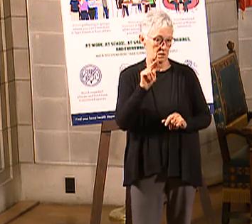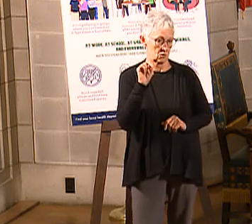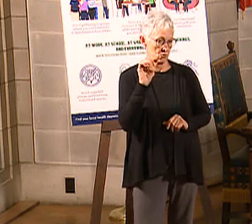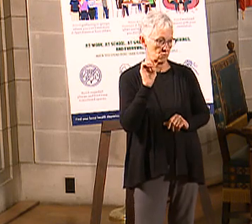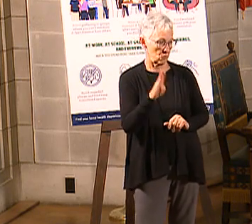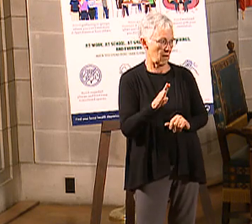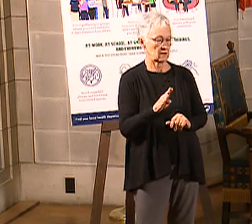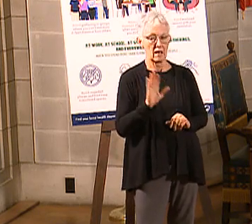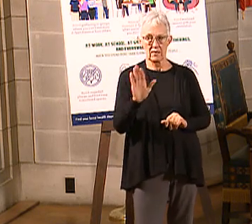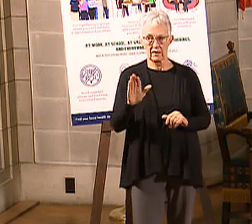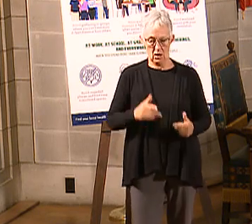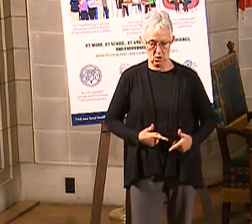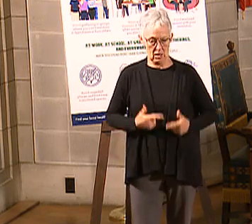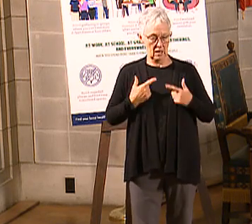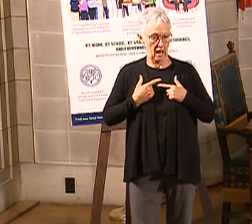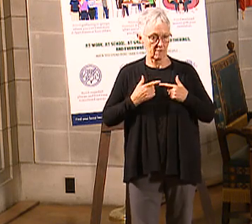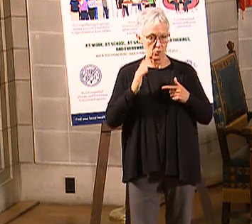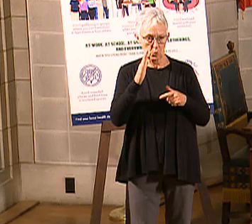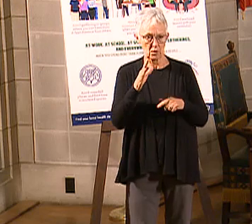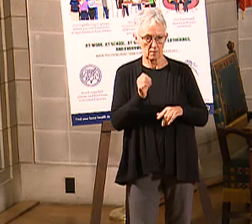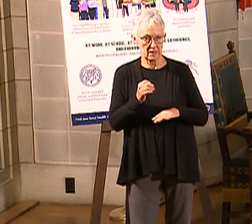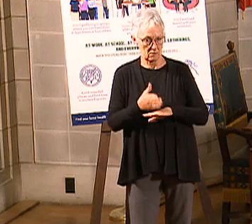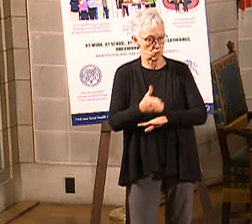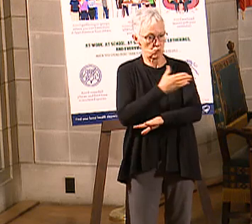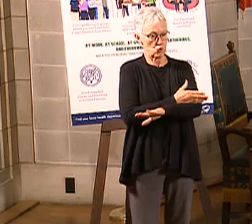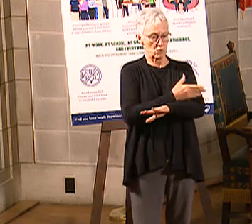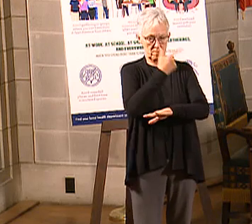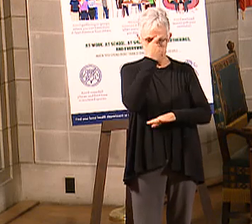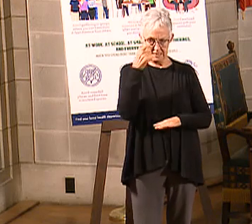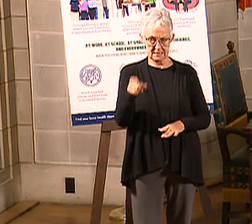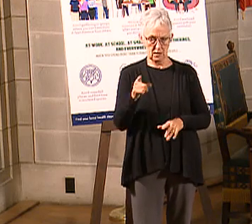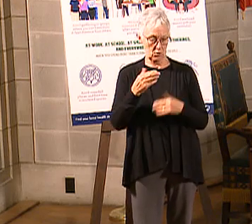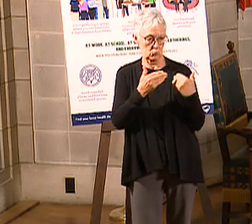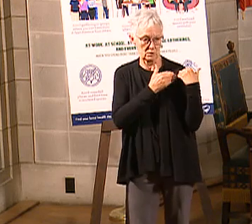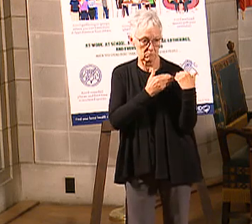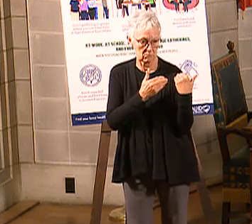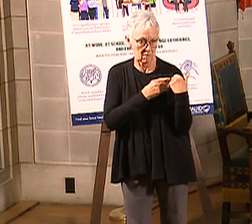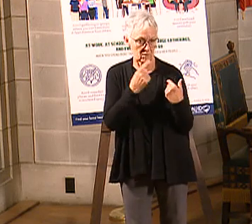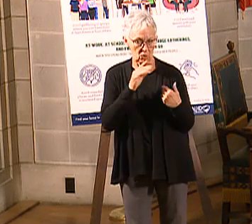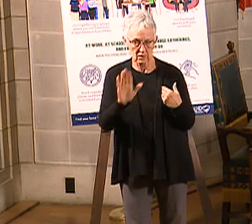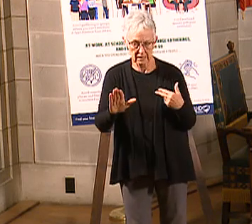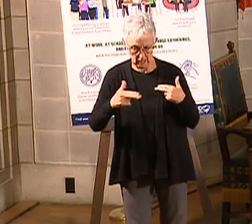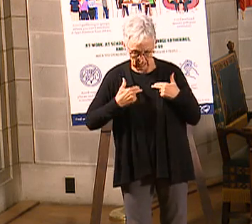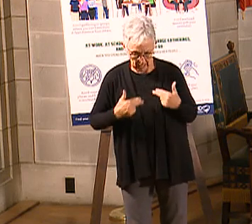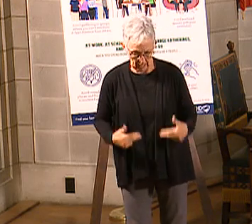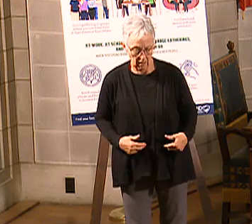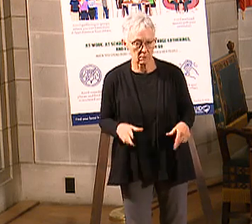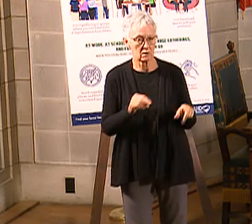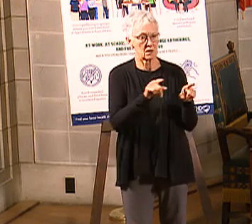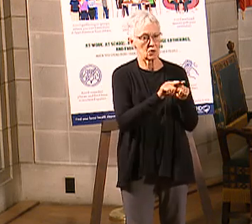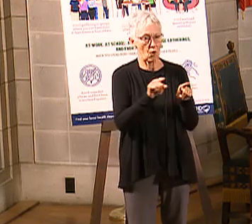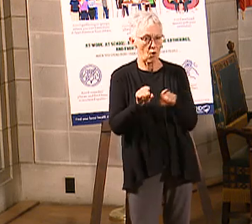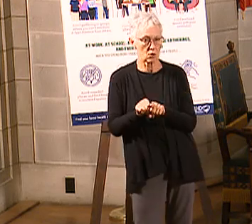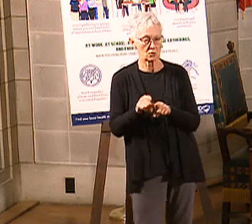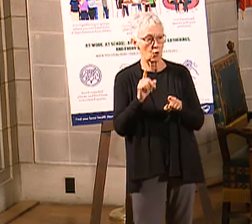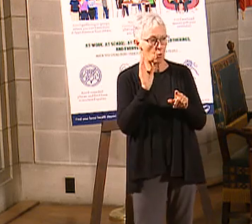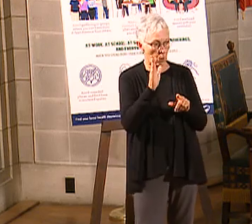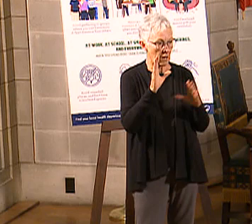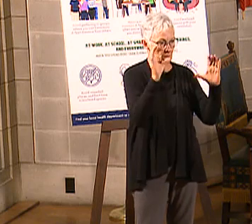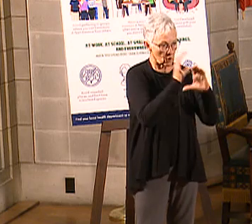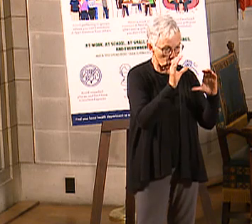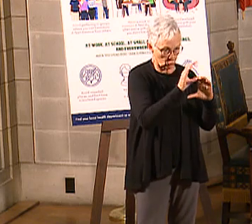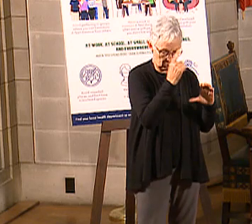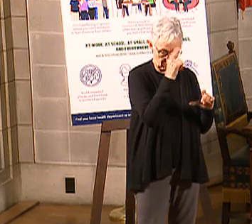better lives because they will be in charge of their individual wellness, but they'll also be taking steps to employment and